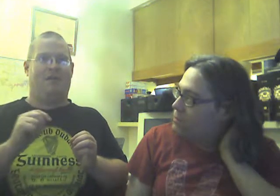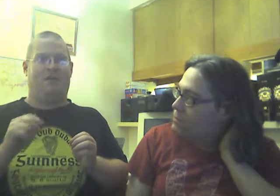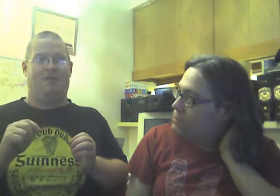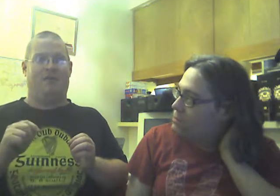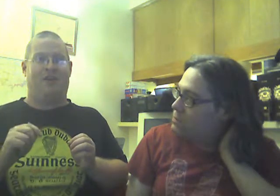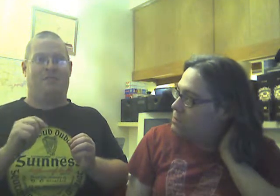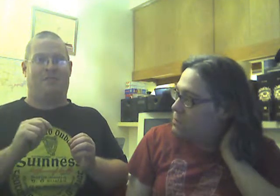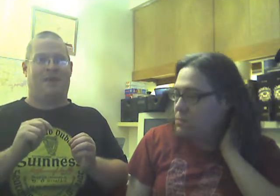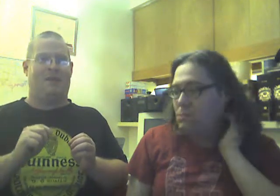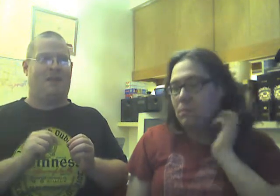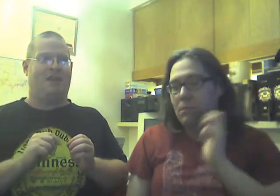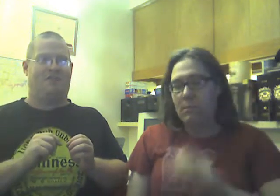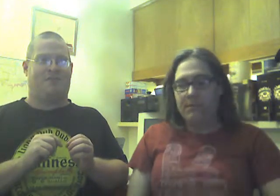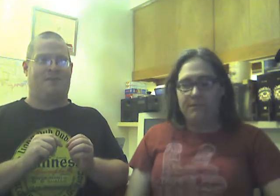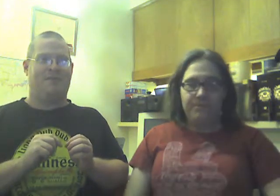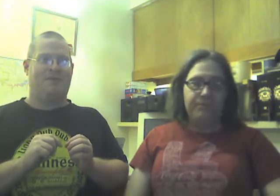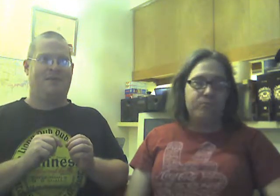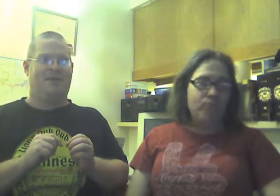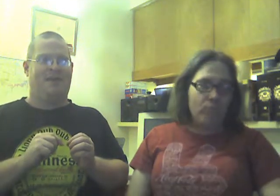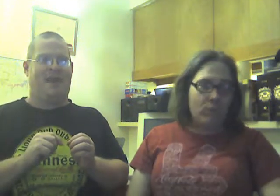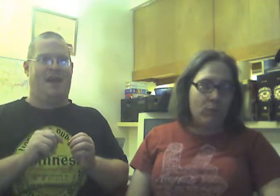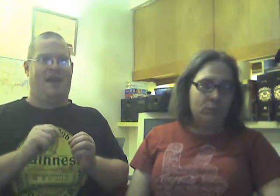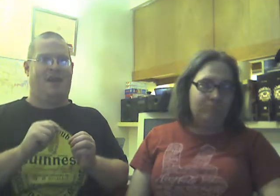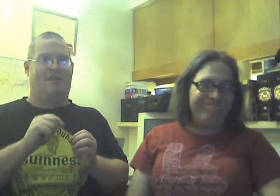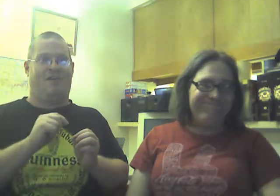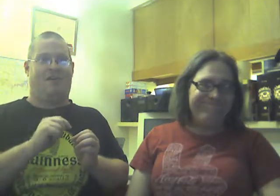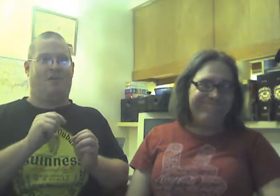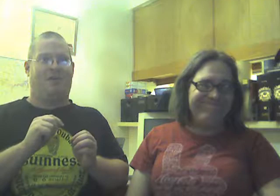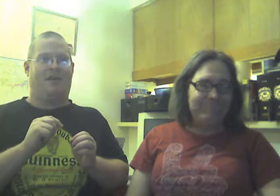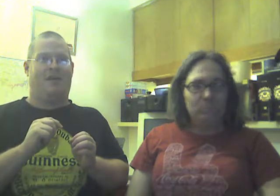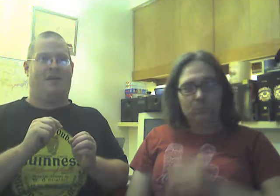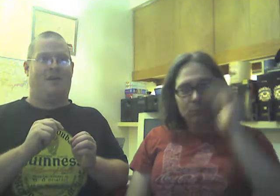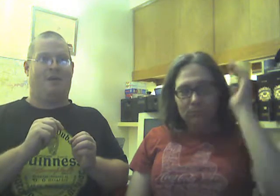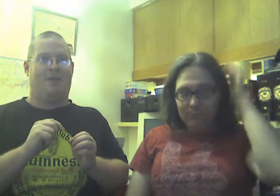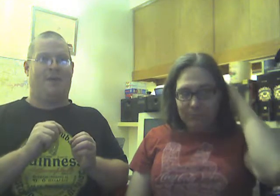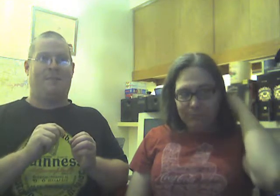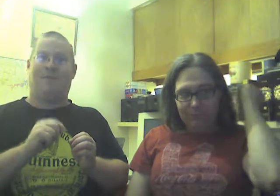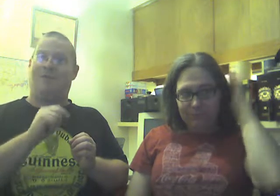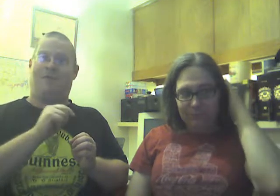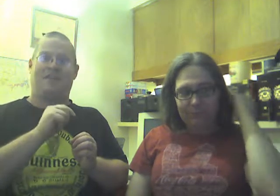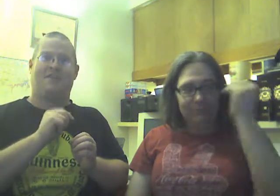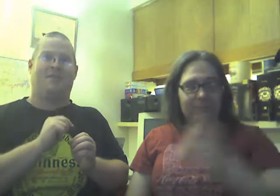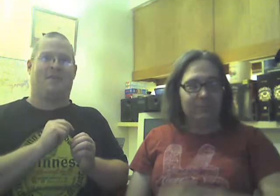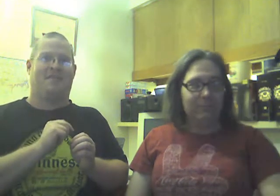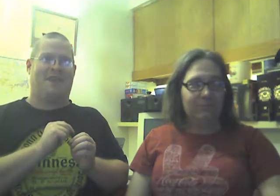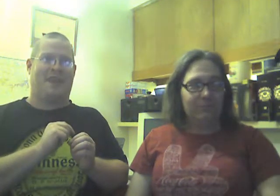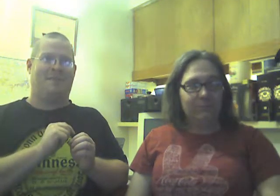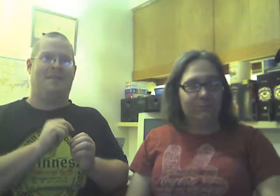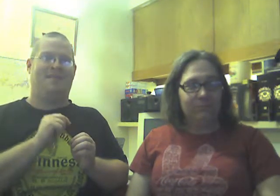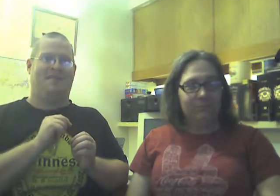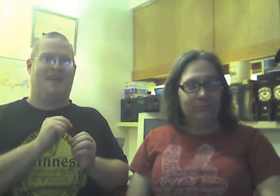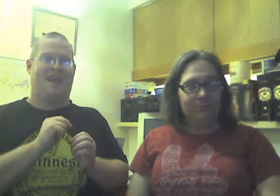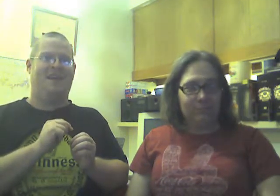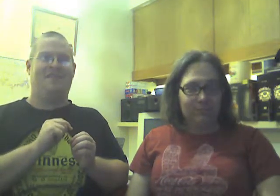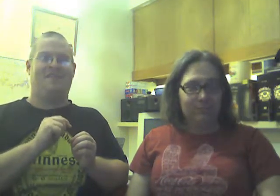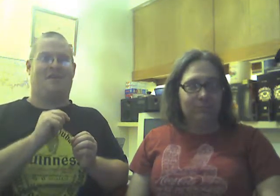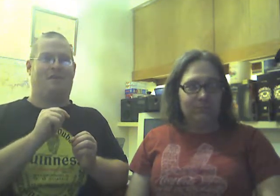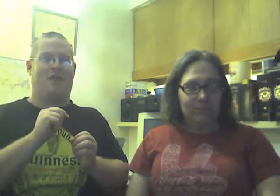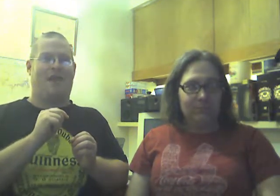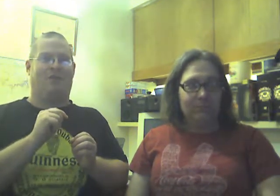your videos are being watched from. And all three people are watching from the same state. So if we have